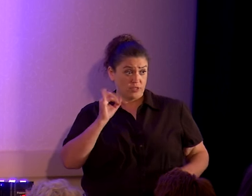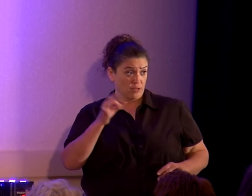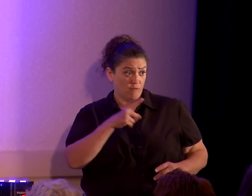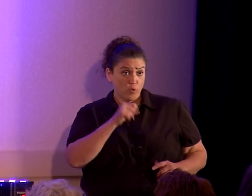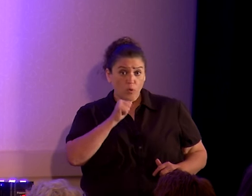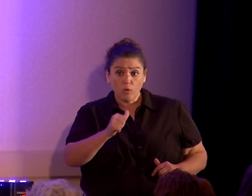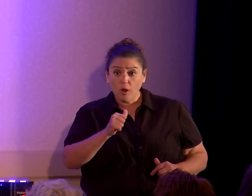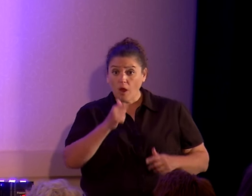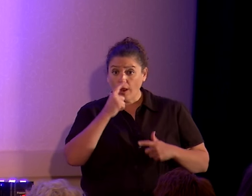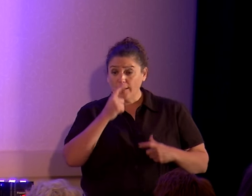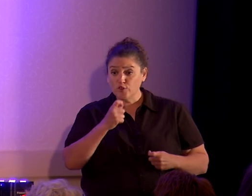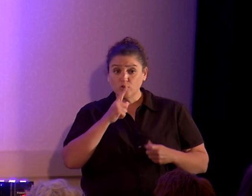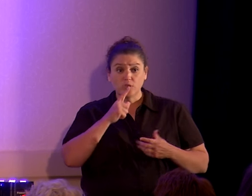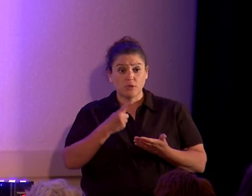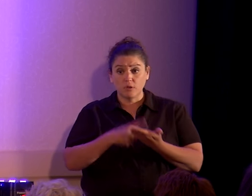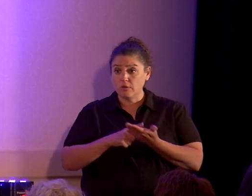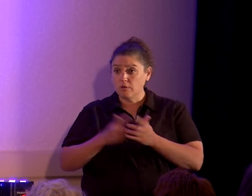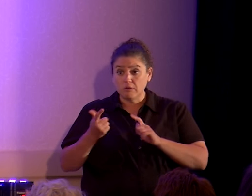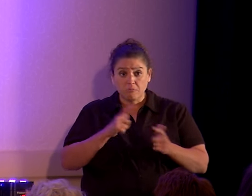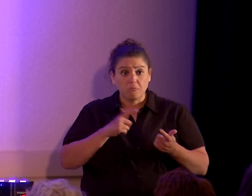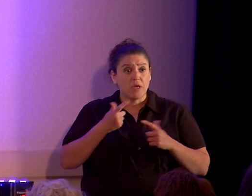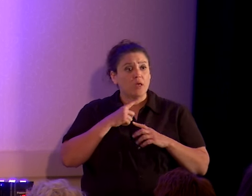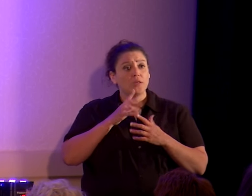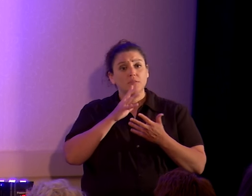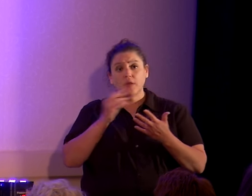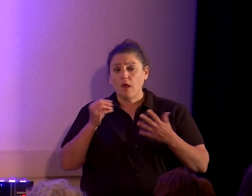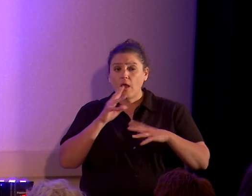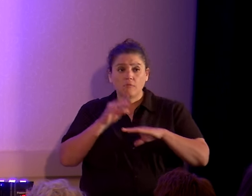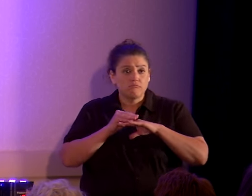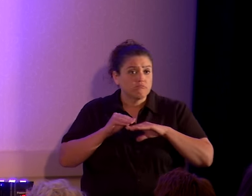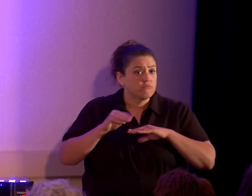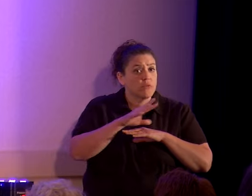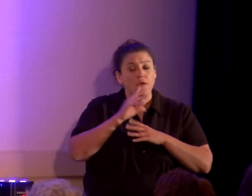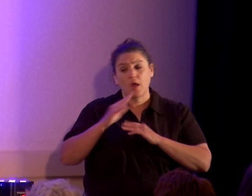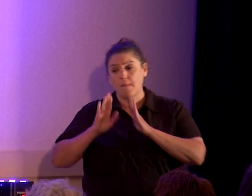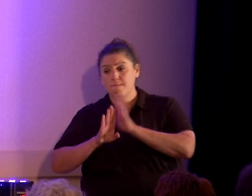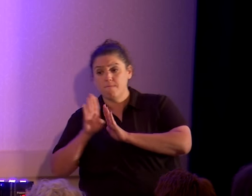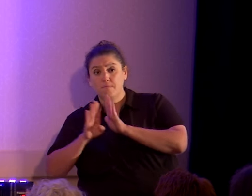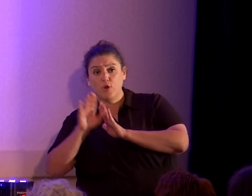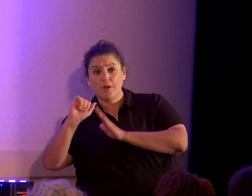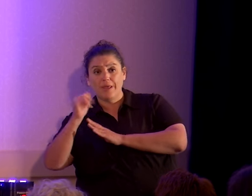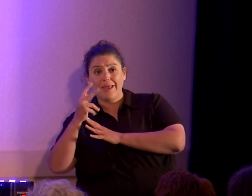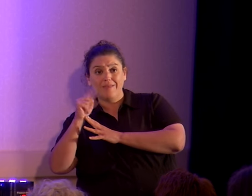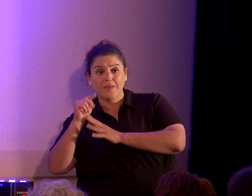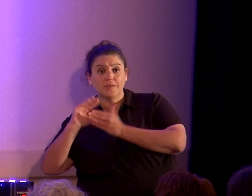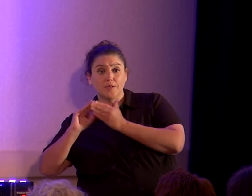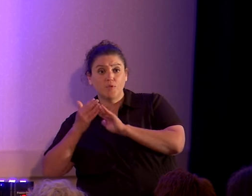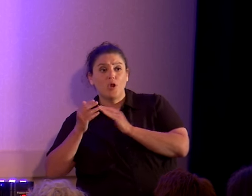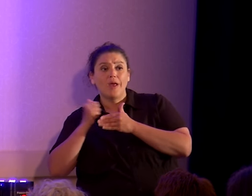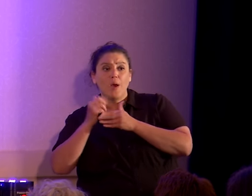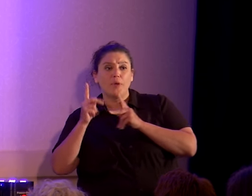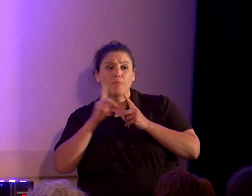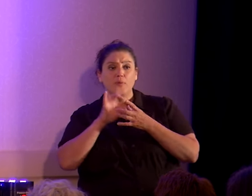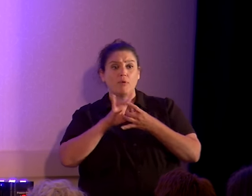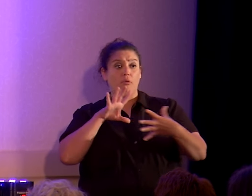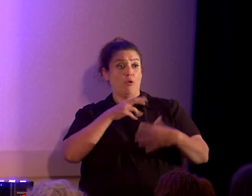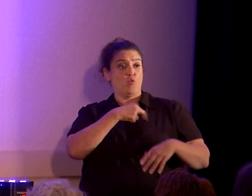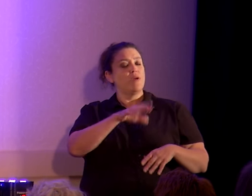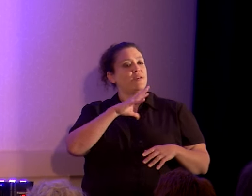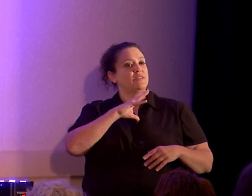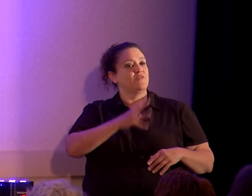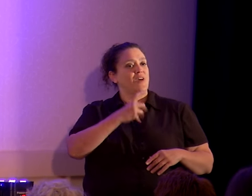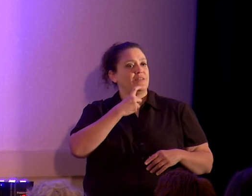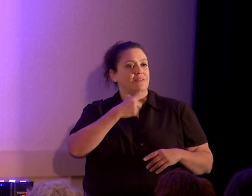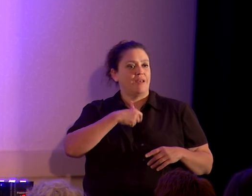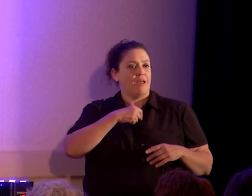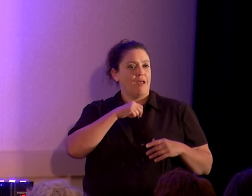interest in engaging debates and reaching out and building the atheist community and helping people free themselves from religion, it's fine for you to say, I'm not convinced by